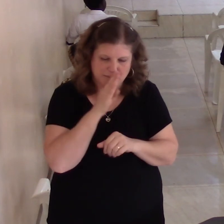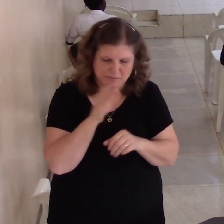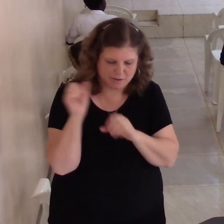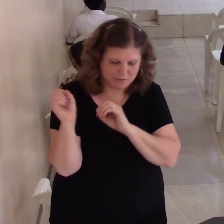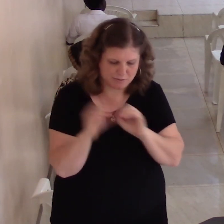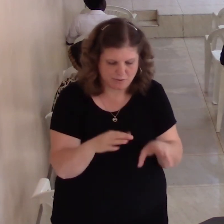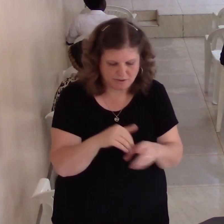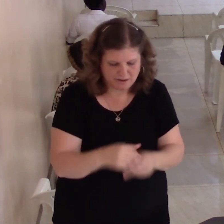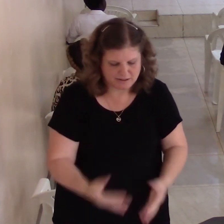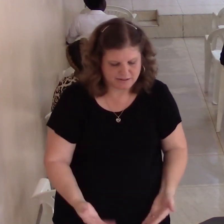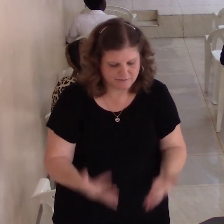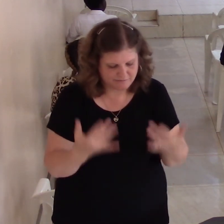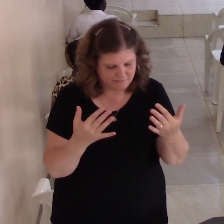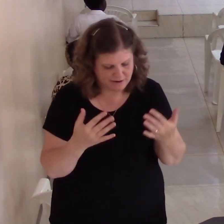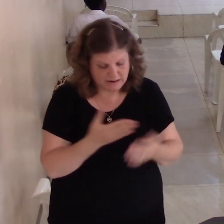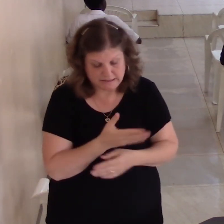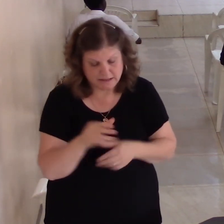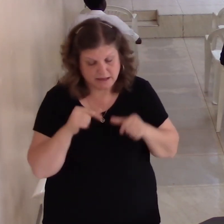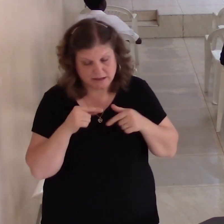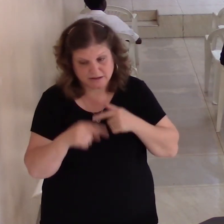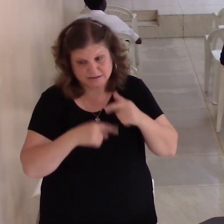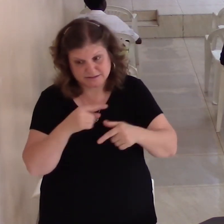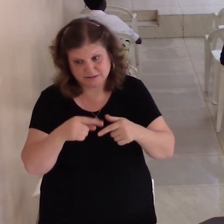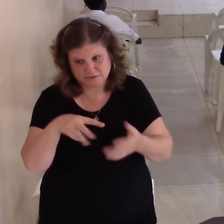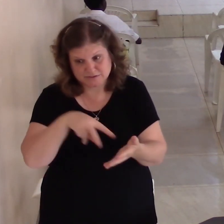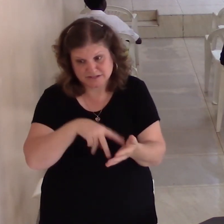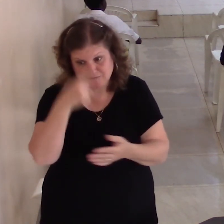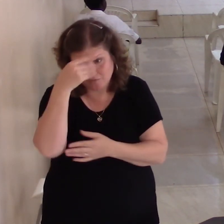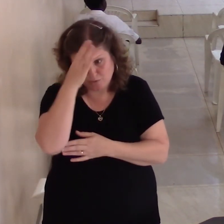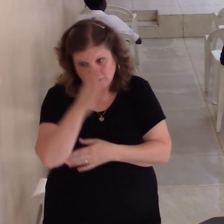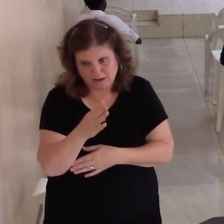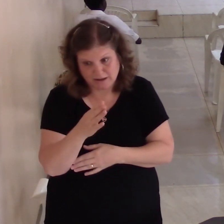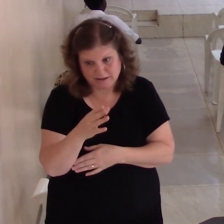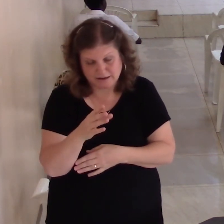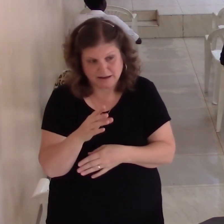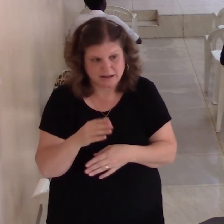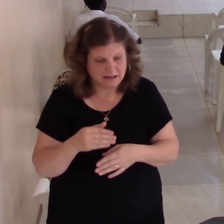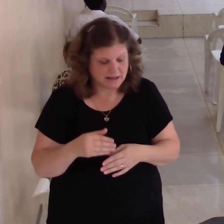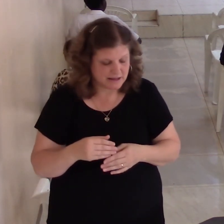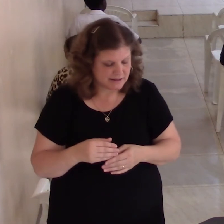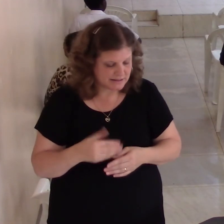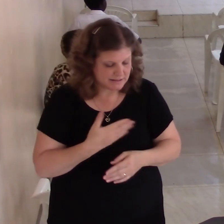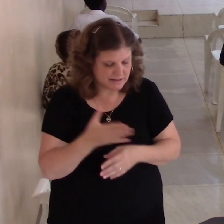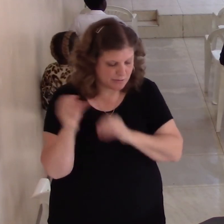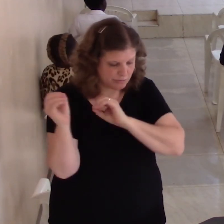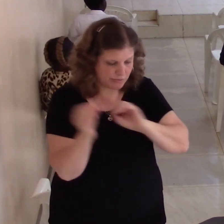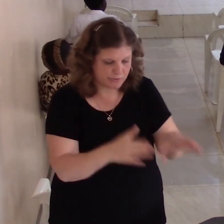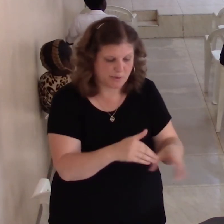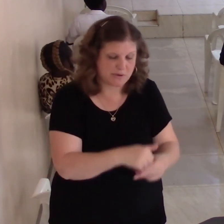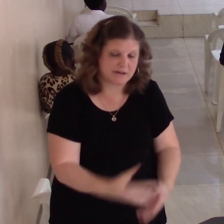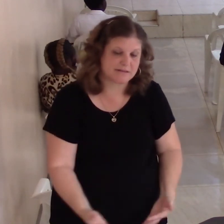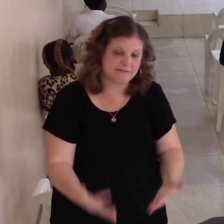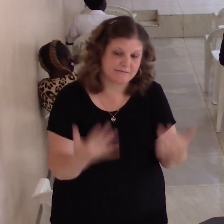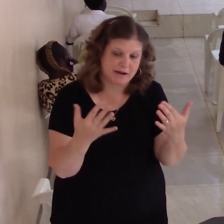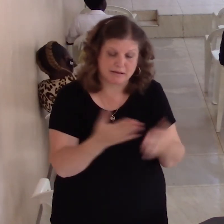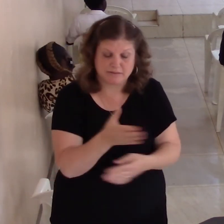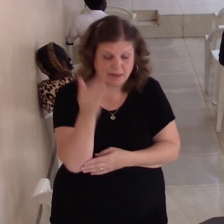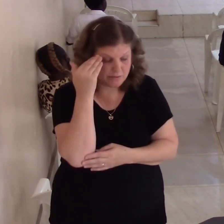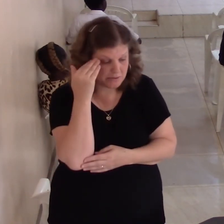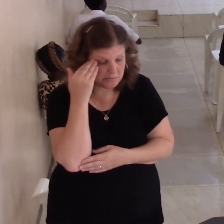stand for him even as they're thrown into the fire even when they thought my life was finished I not